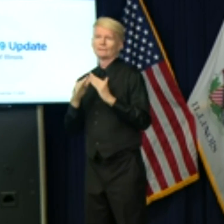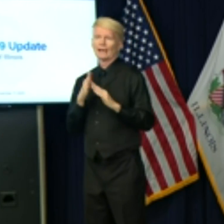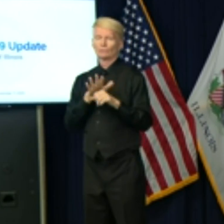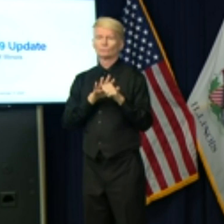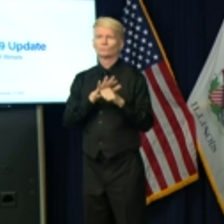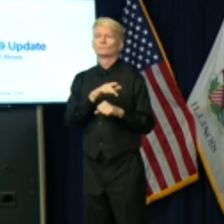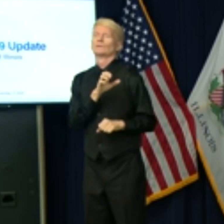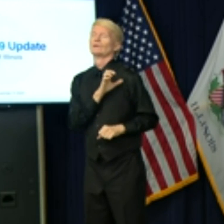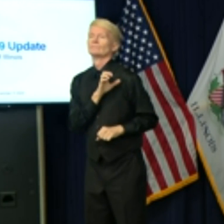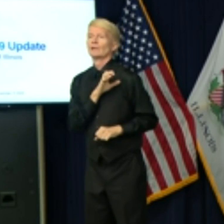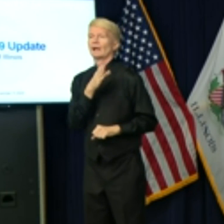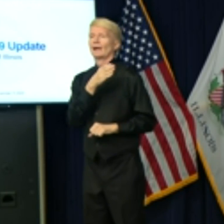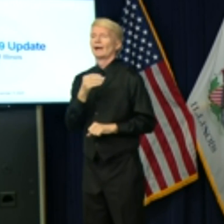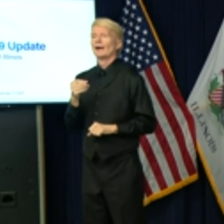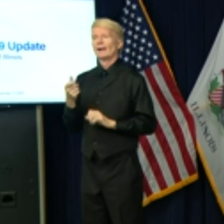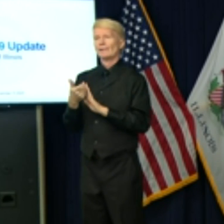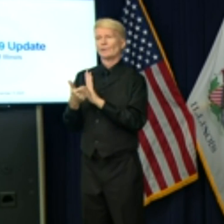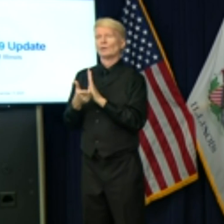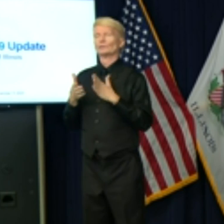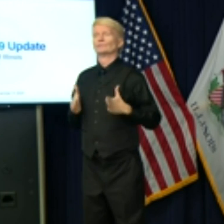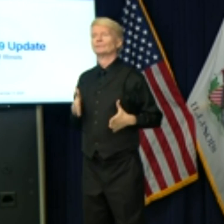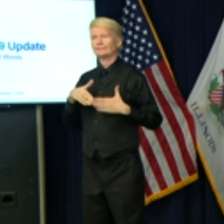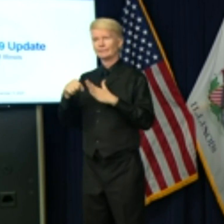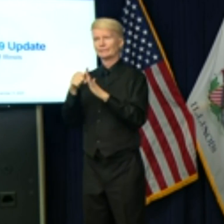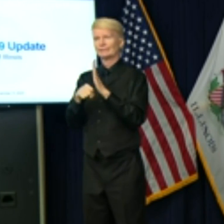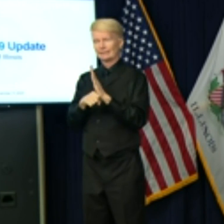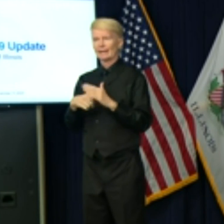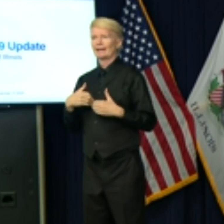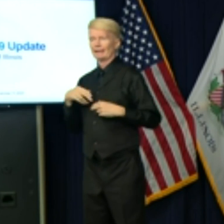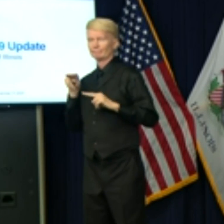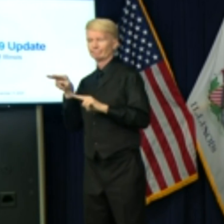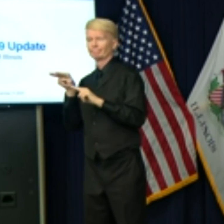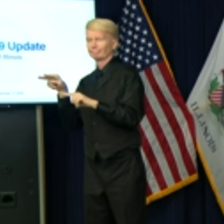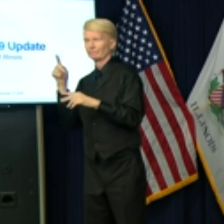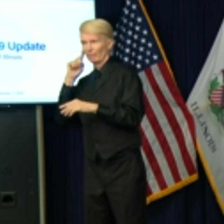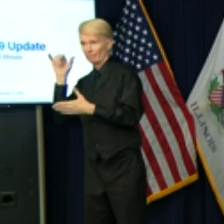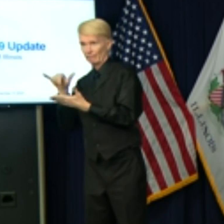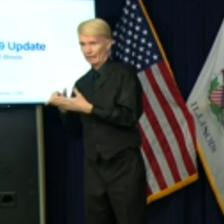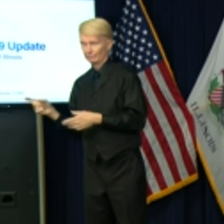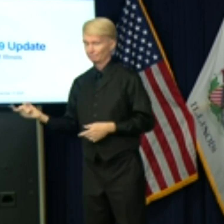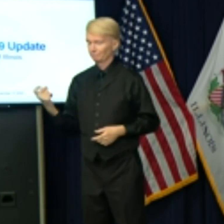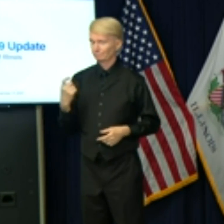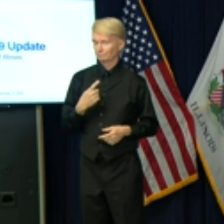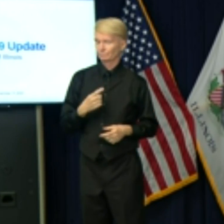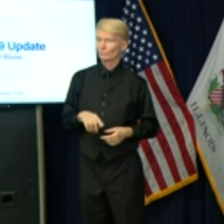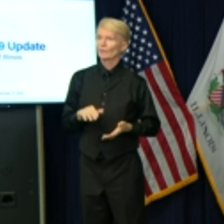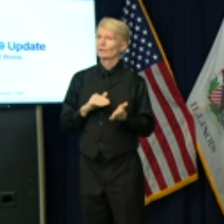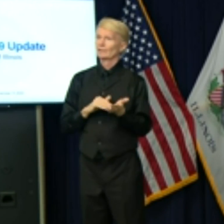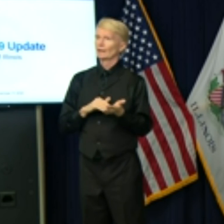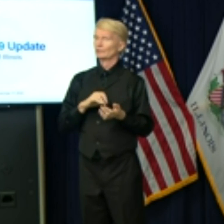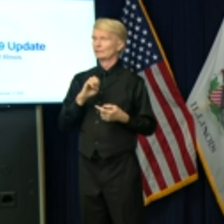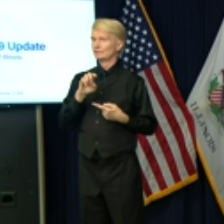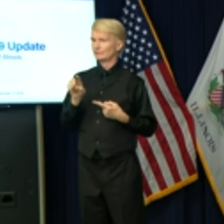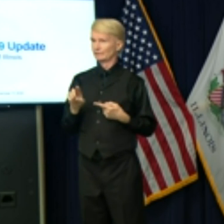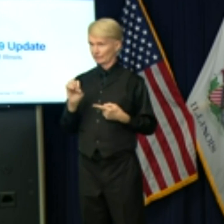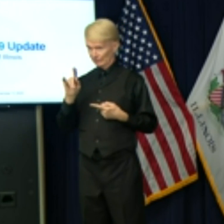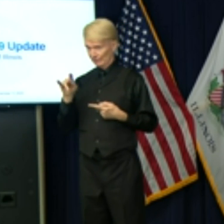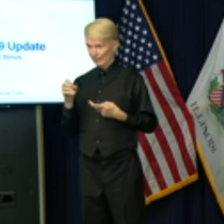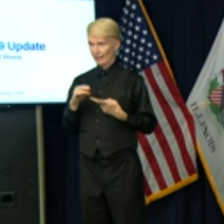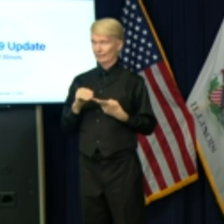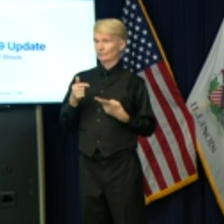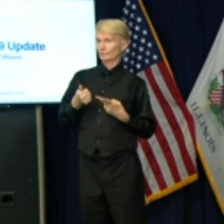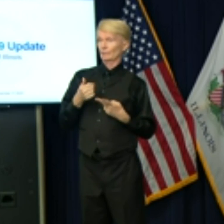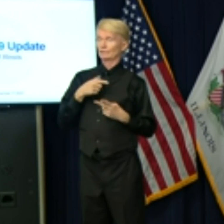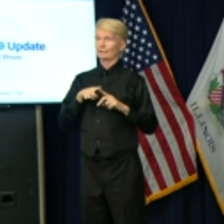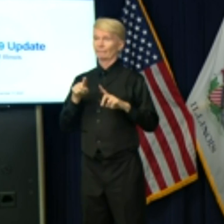local state's attorneys. Christopher Carter at WAND. IHSA has said they invited Dr. Ezeke and members of your office to meet